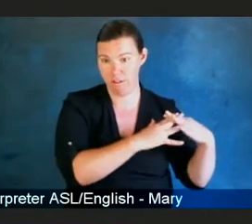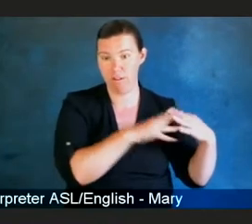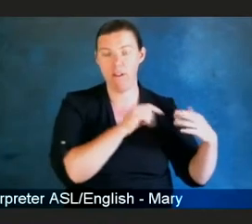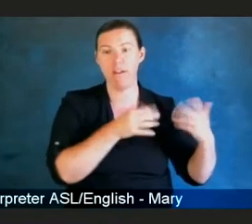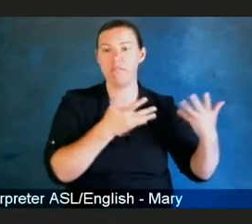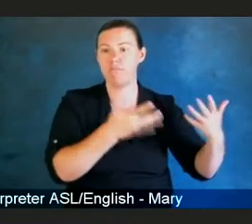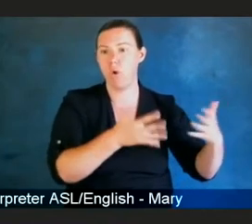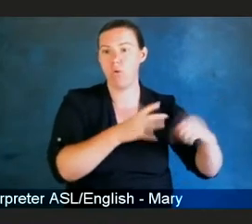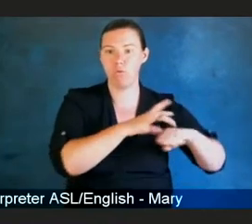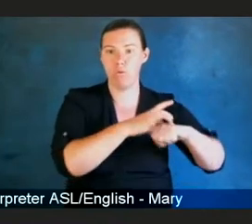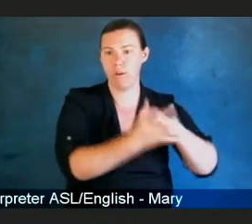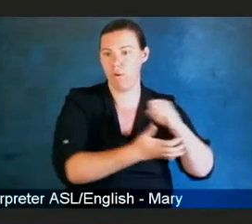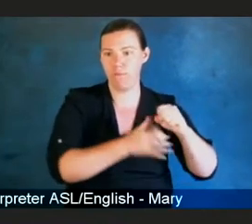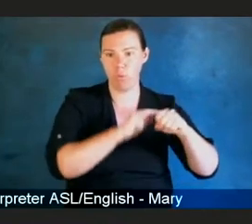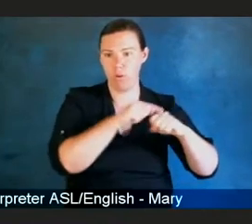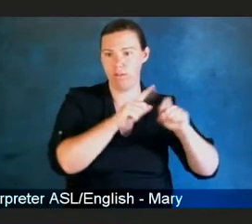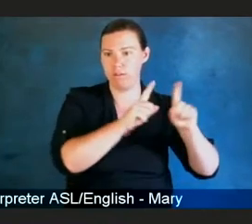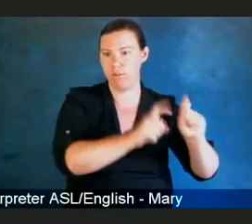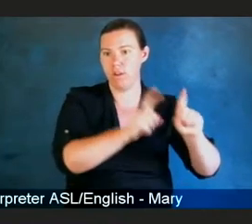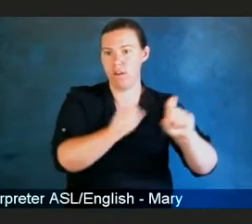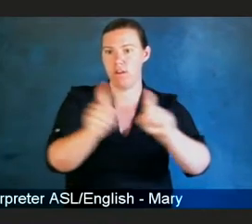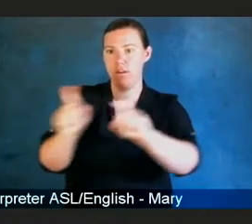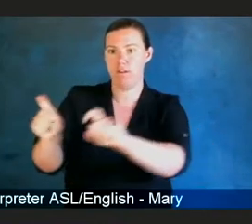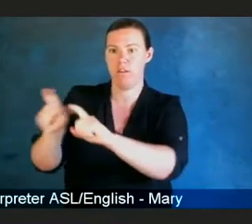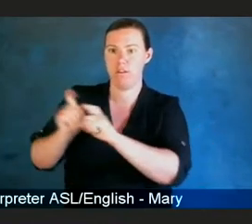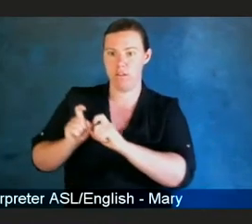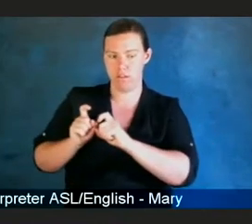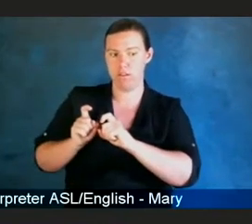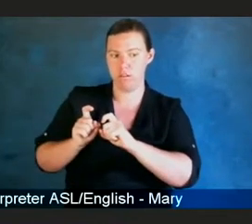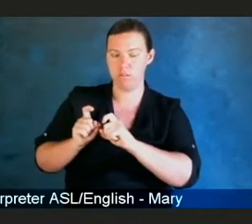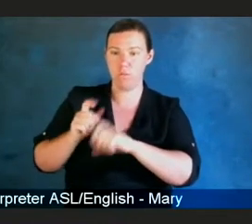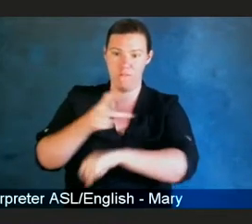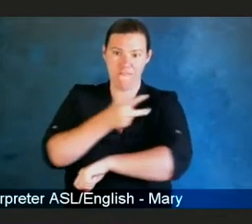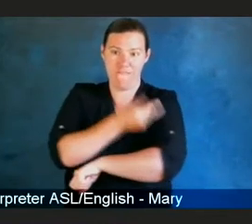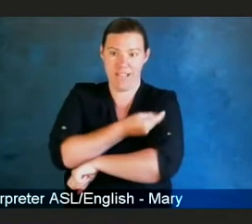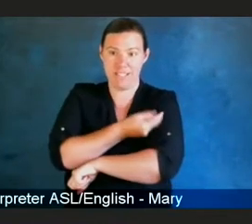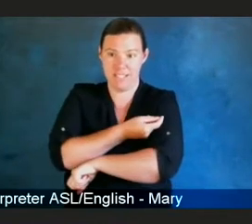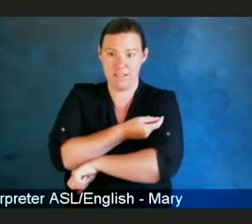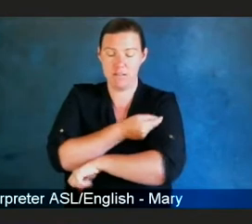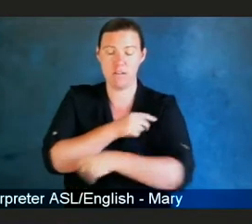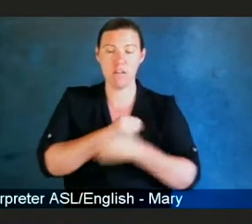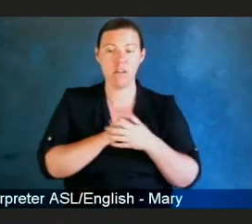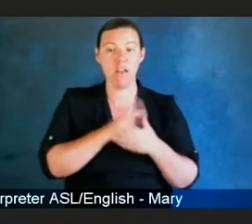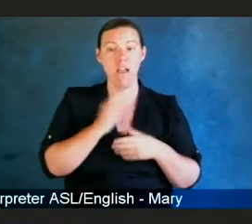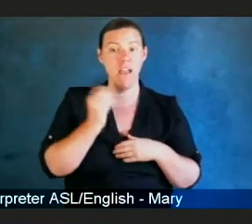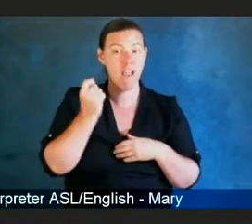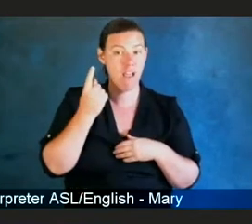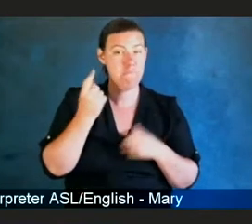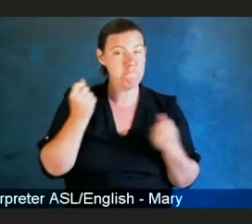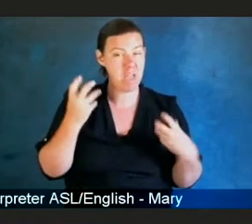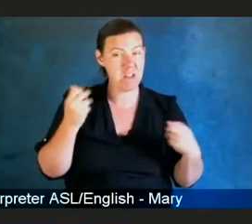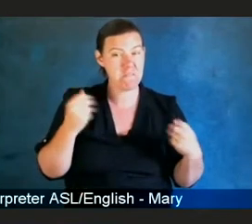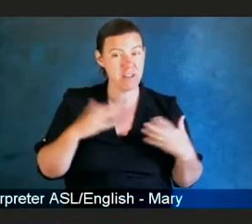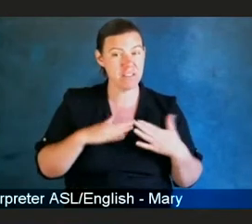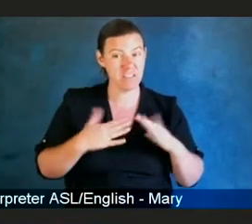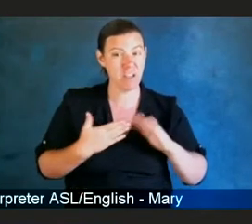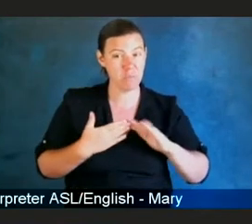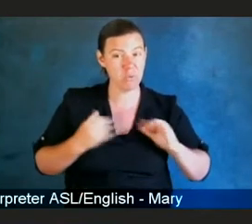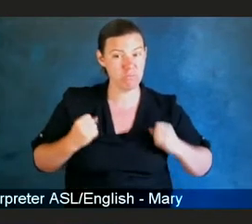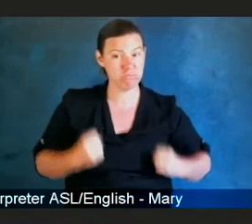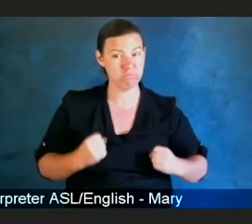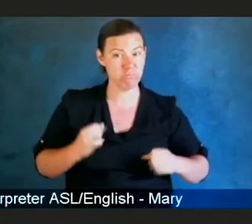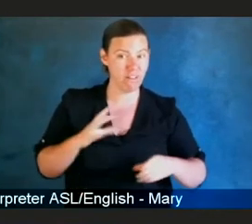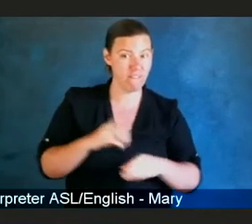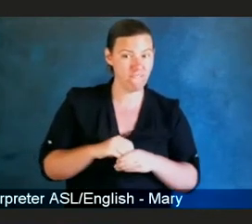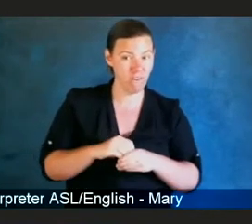And also, as he mentioned, it had a heavy input of community engagement. So, I had gotten interested in